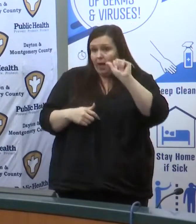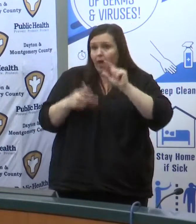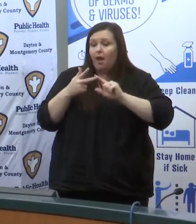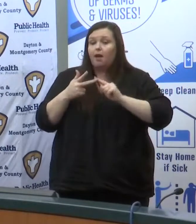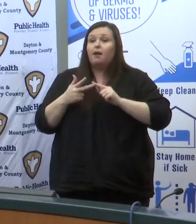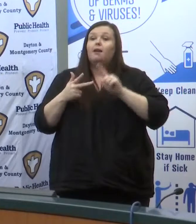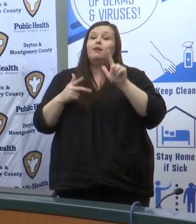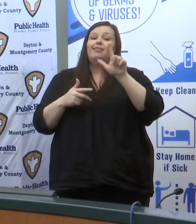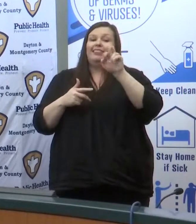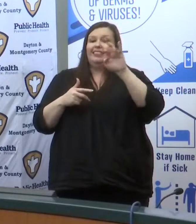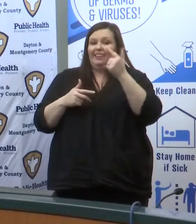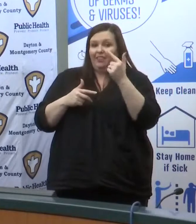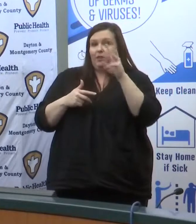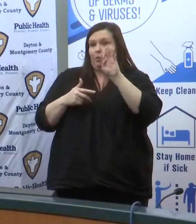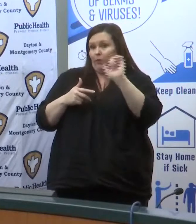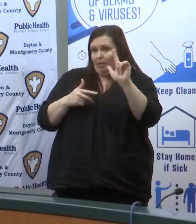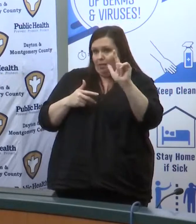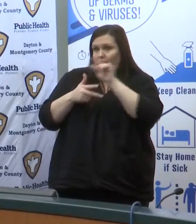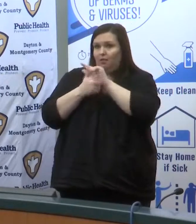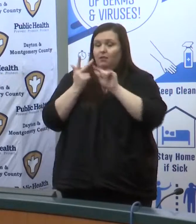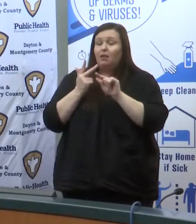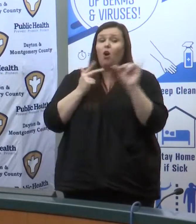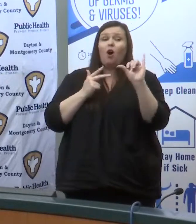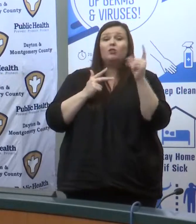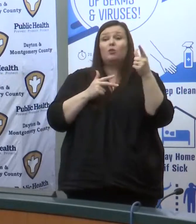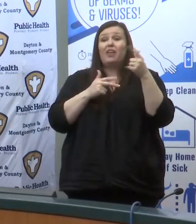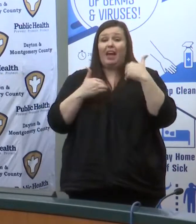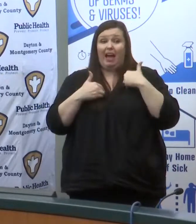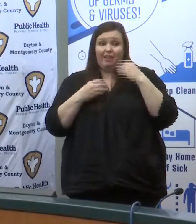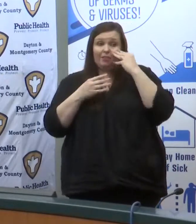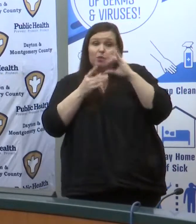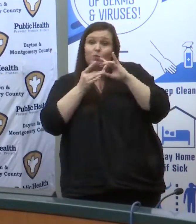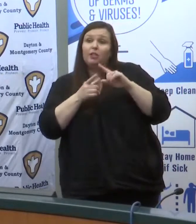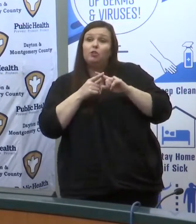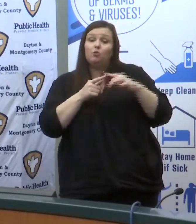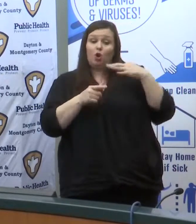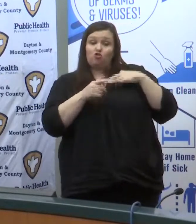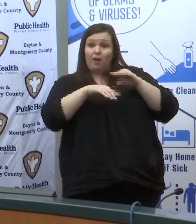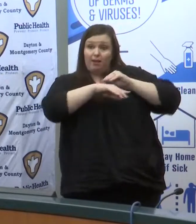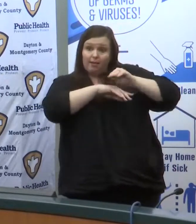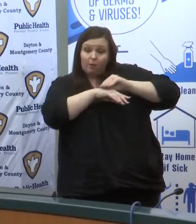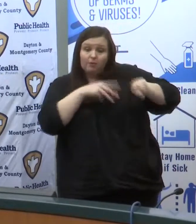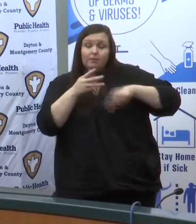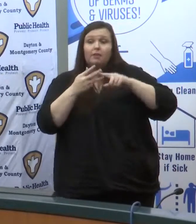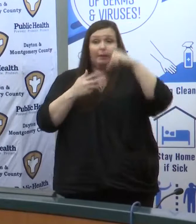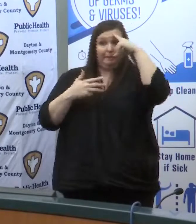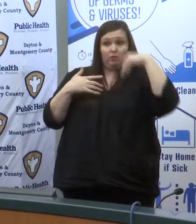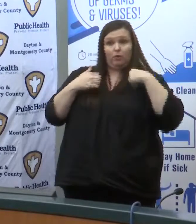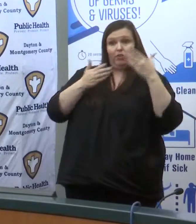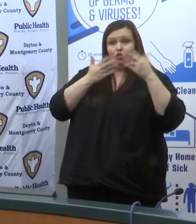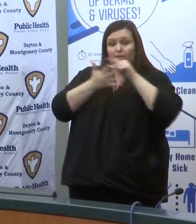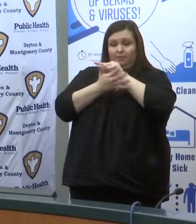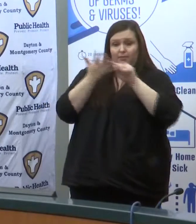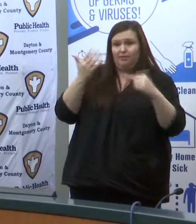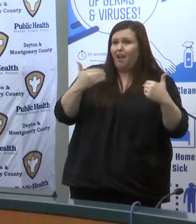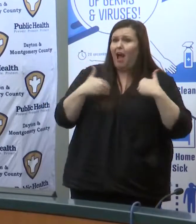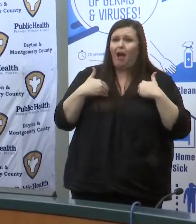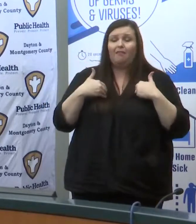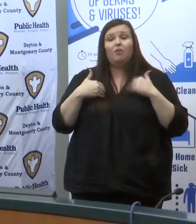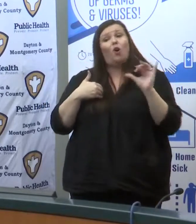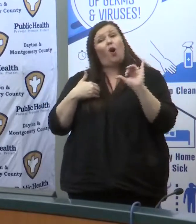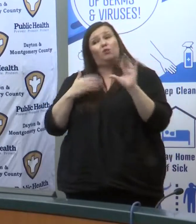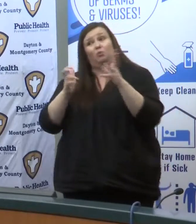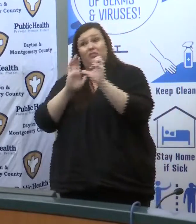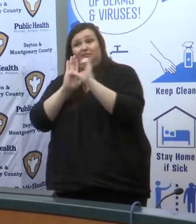wills they're also sharing information on credit counseling and mental health services we want to stress personal hygiene